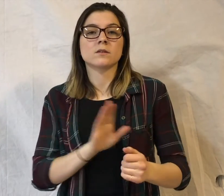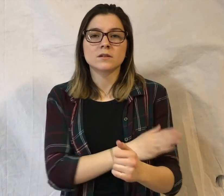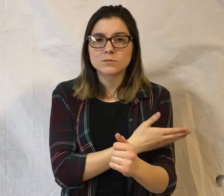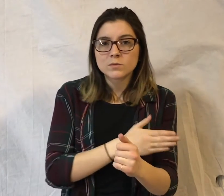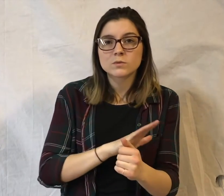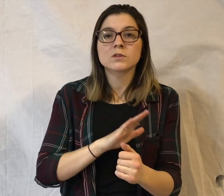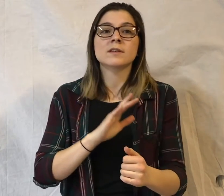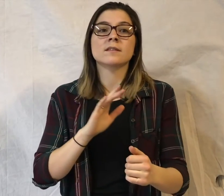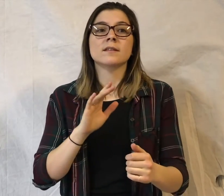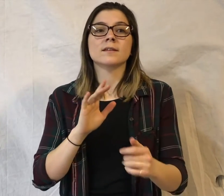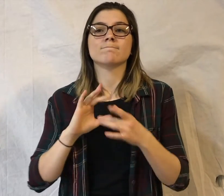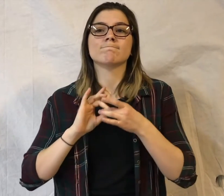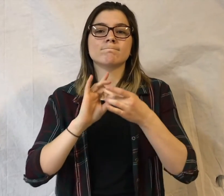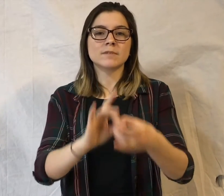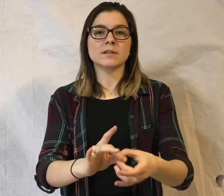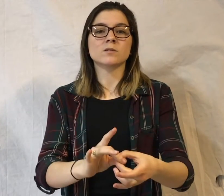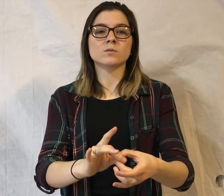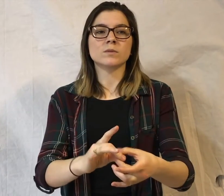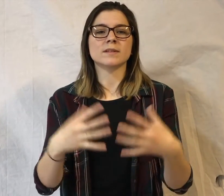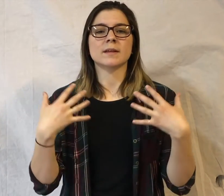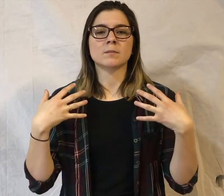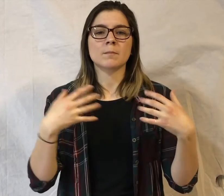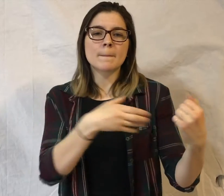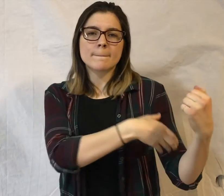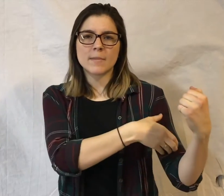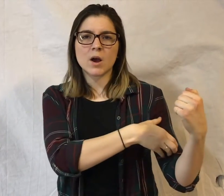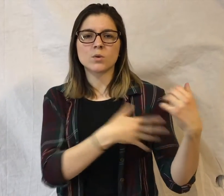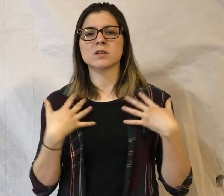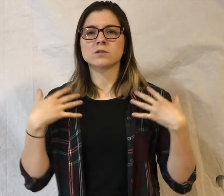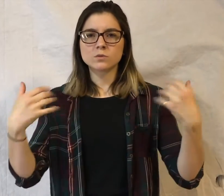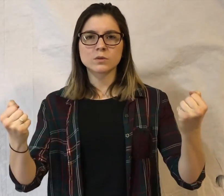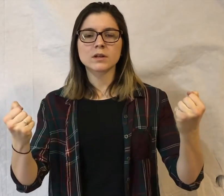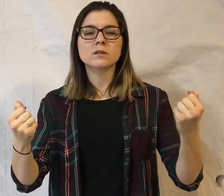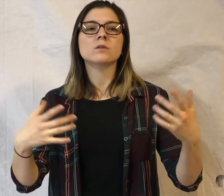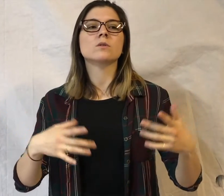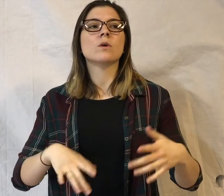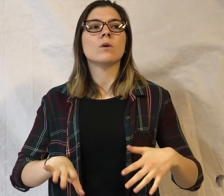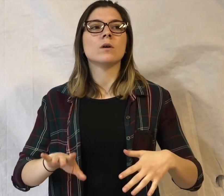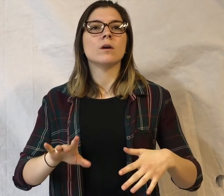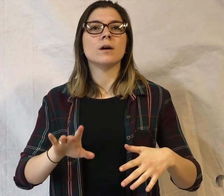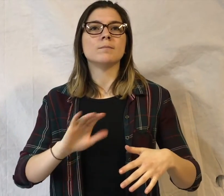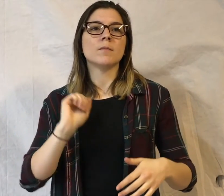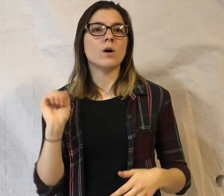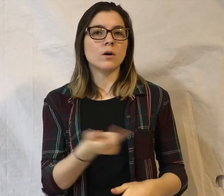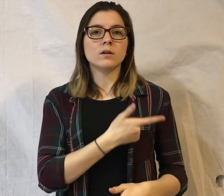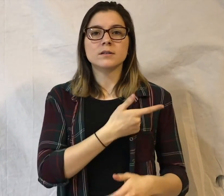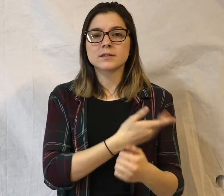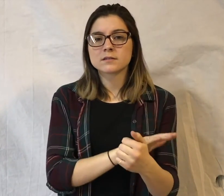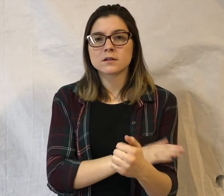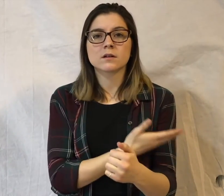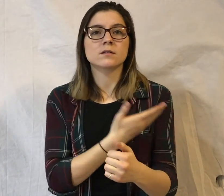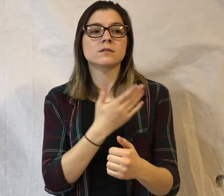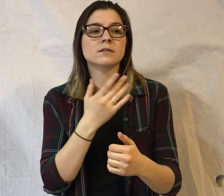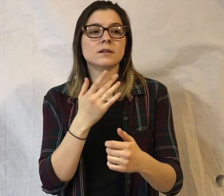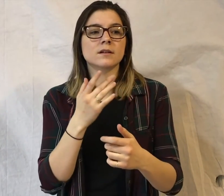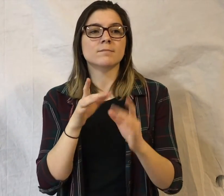to power and strength. All of the songs are connected to, you know,